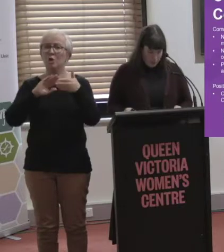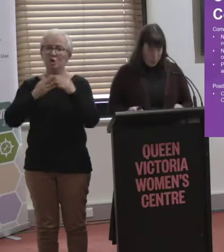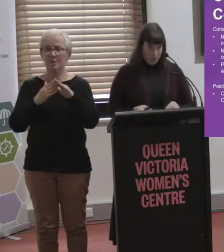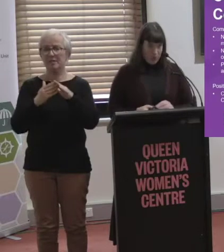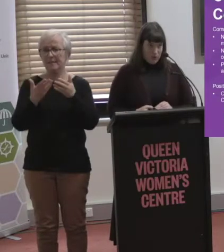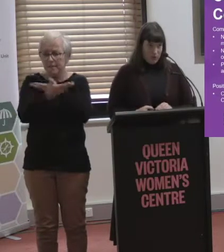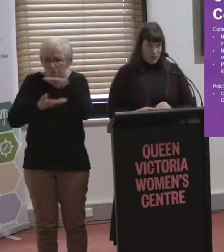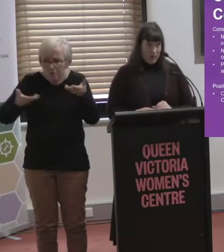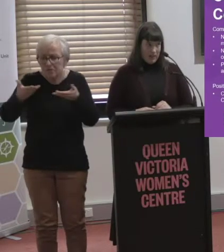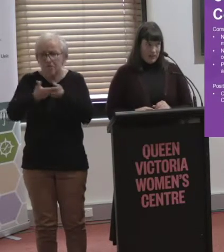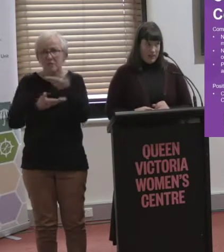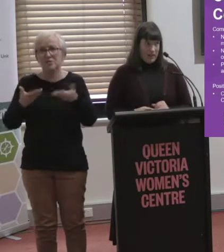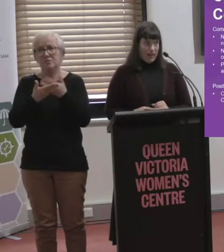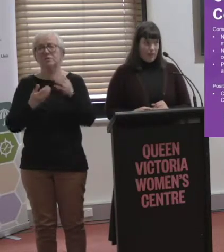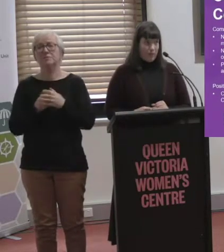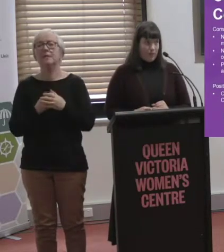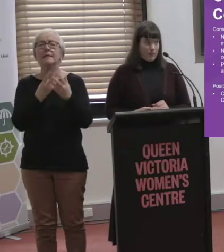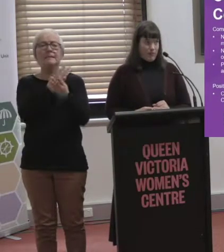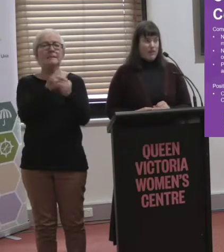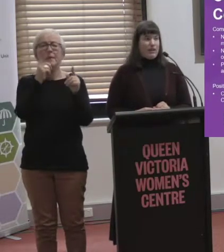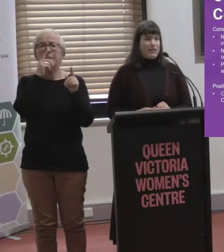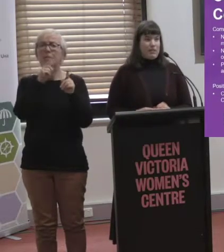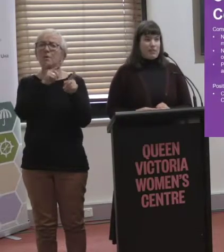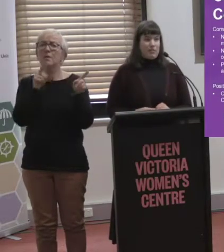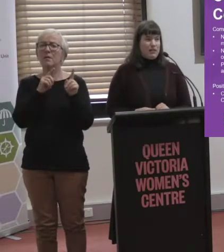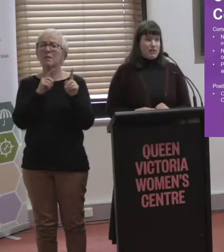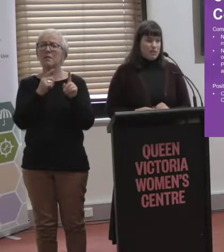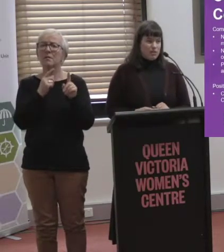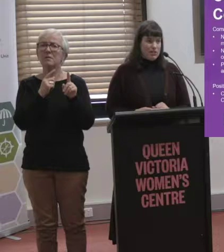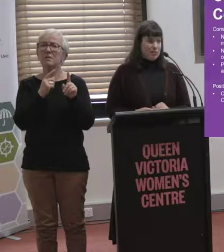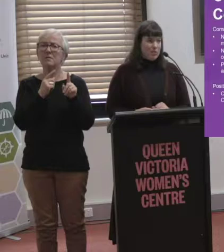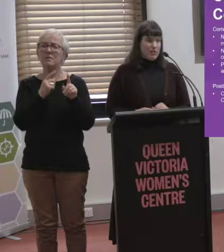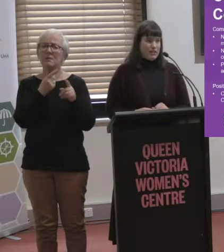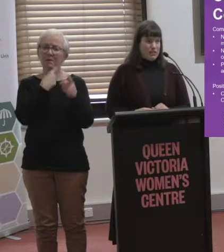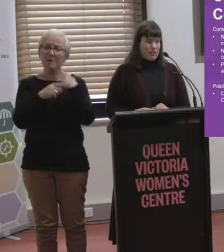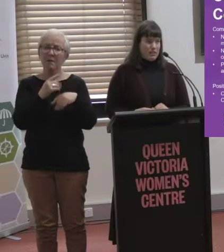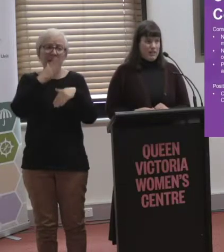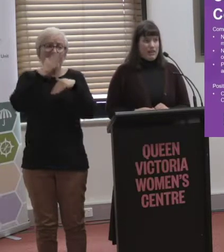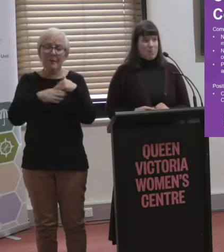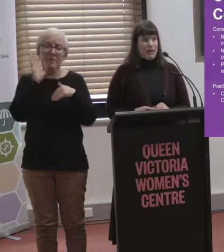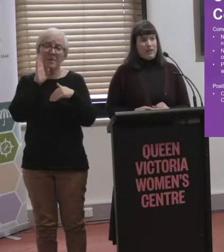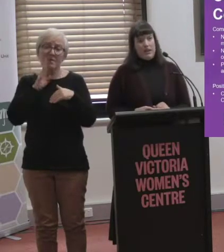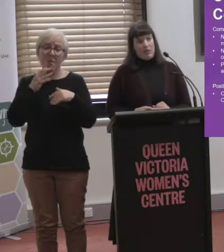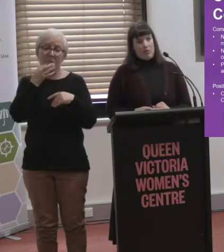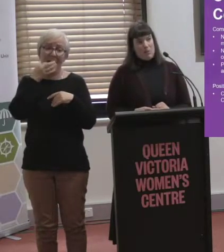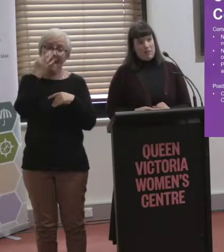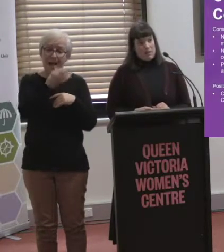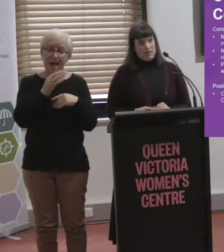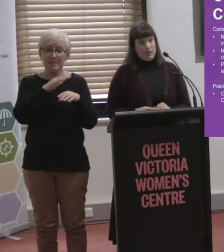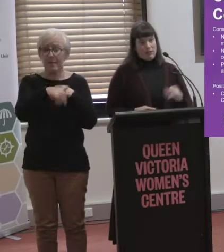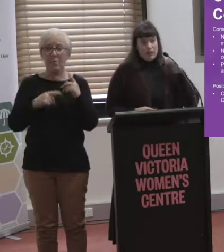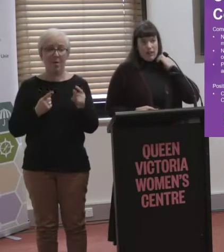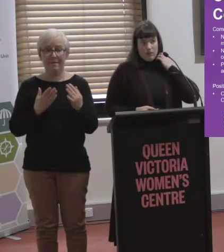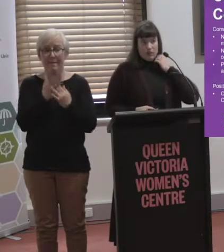Some people talked about the fact that they'd never been consulted about what their accessibility needs are, whether by